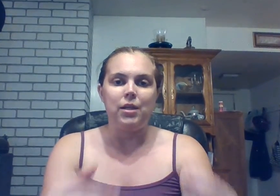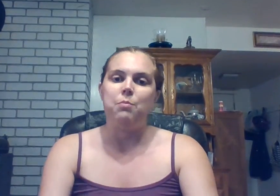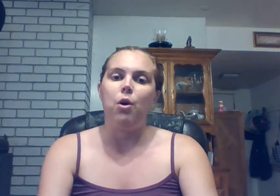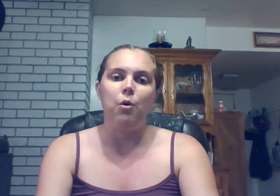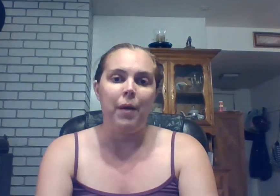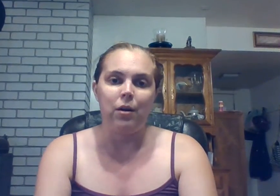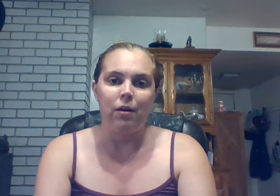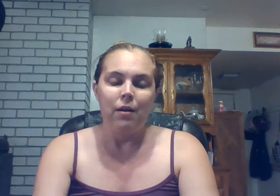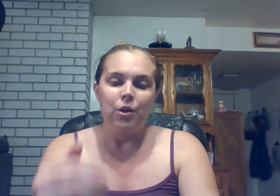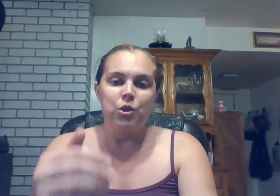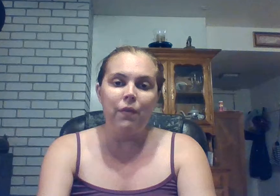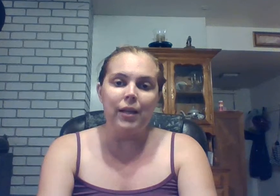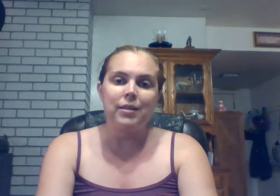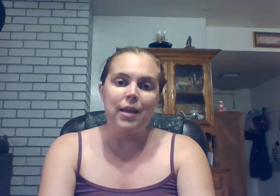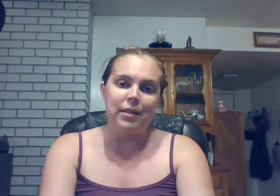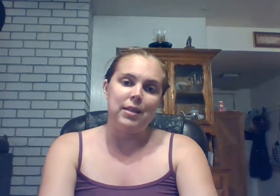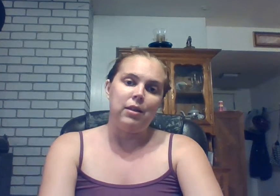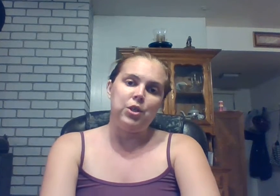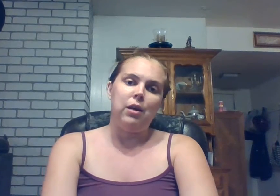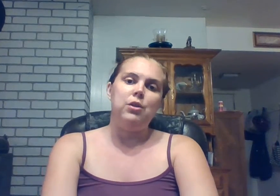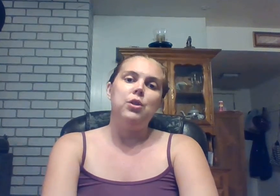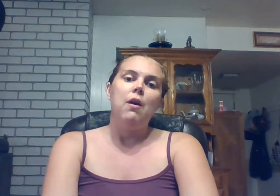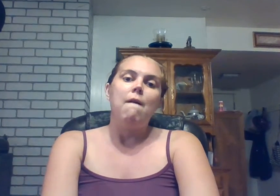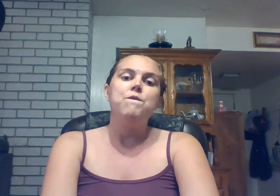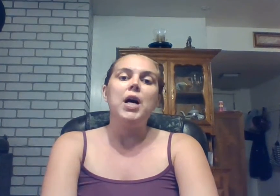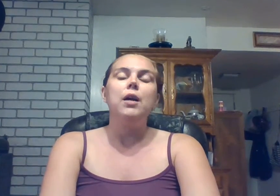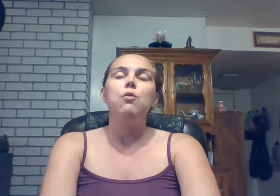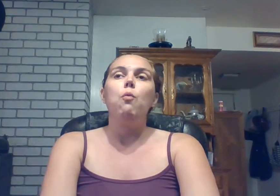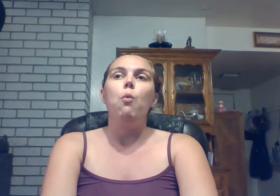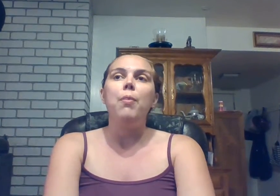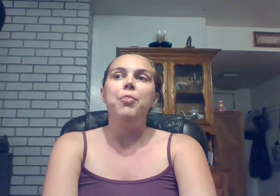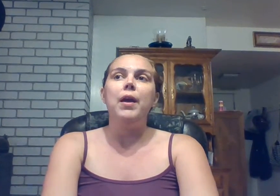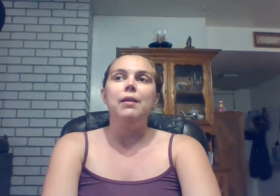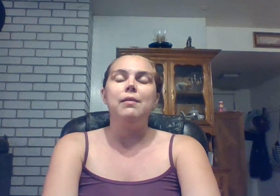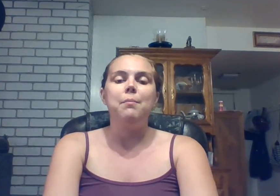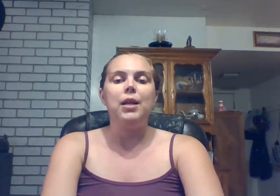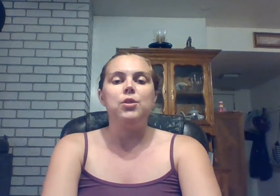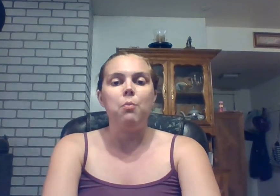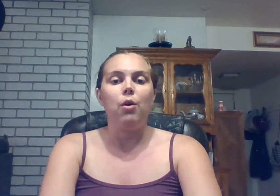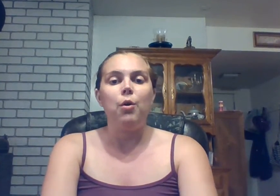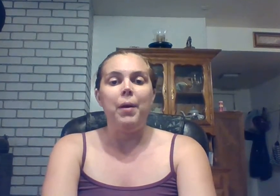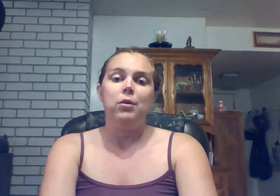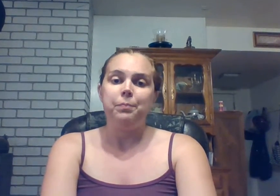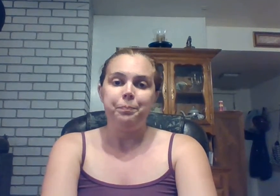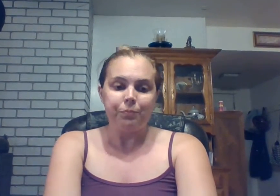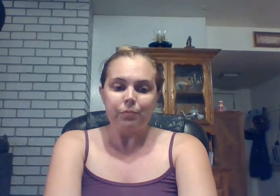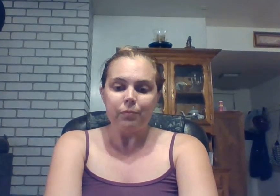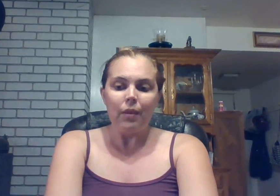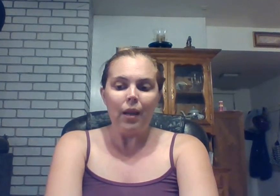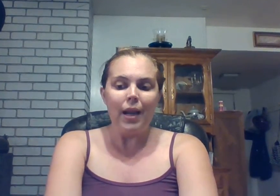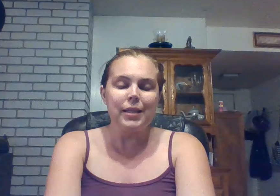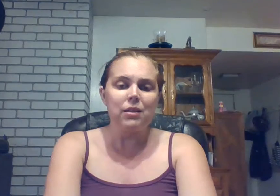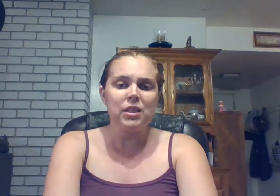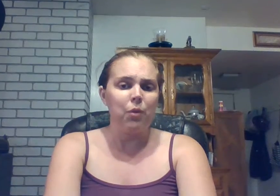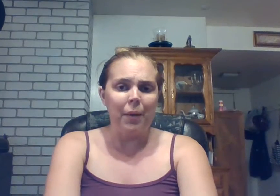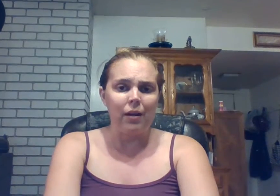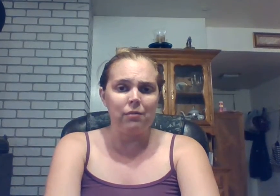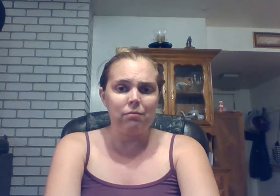make tomorrow better so that's today's daily challenge find one thing to make tomorrow better and tell someone about it